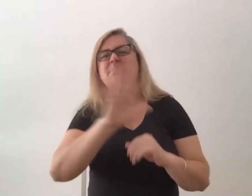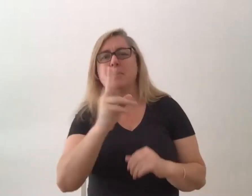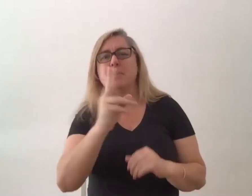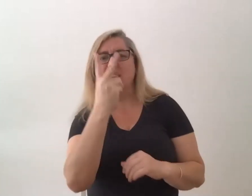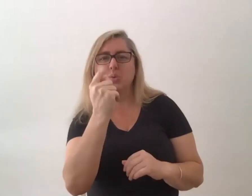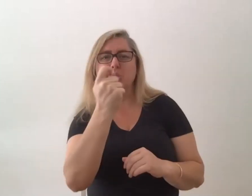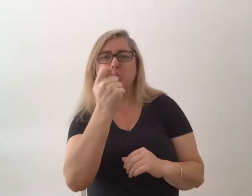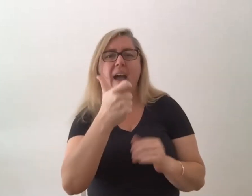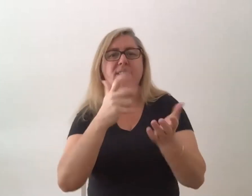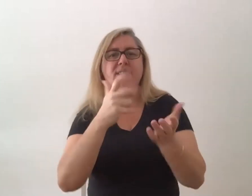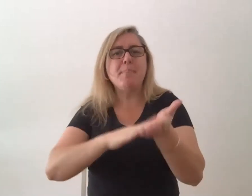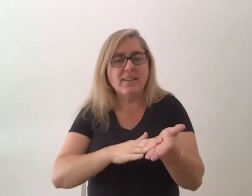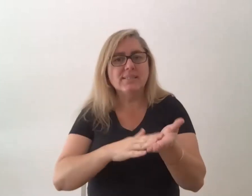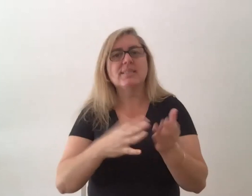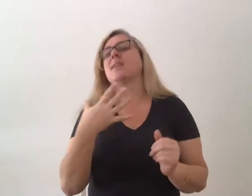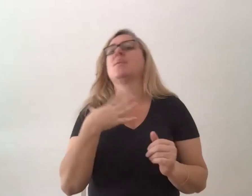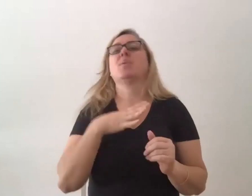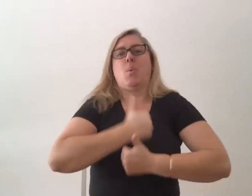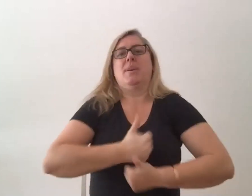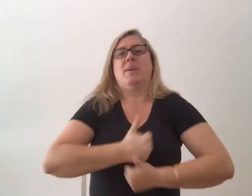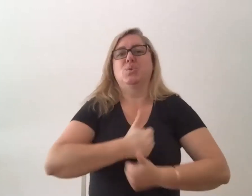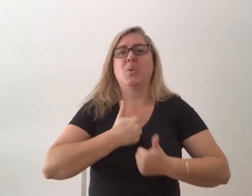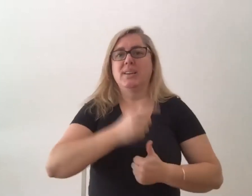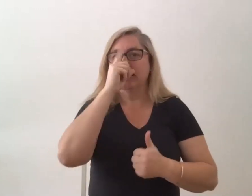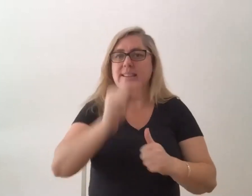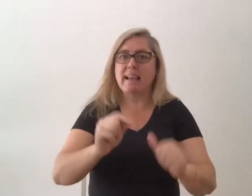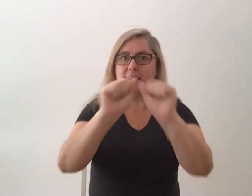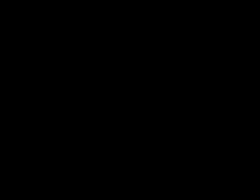yeah enjoy. So if we can go with the video that'd be great. Thanks Norm.